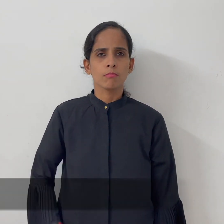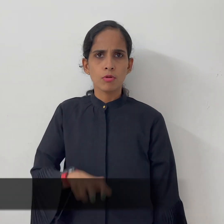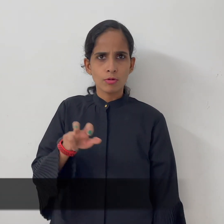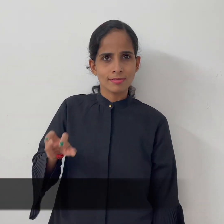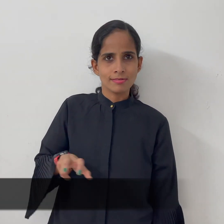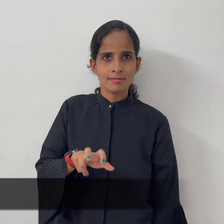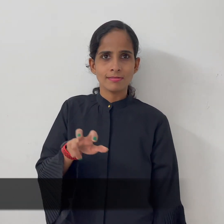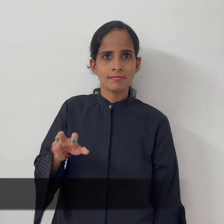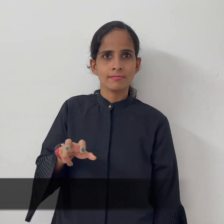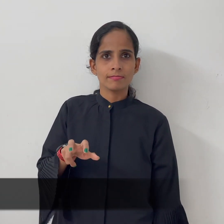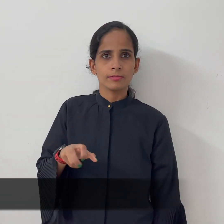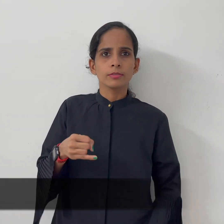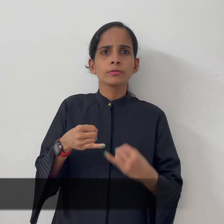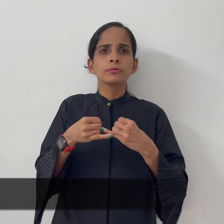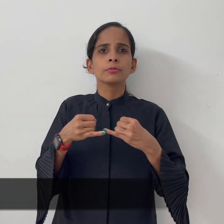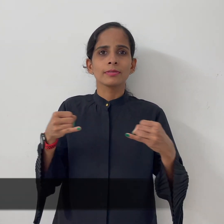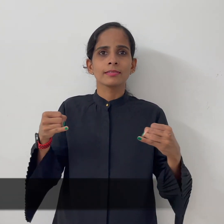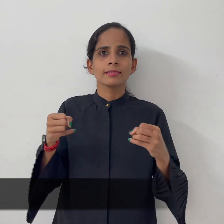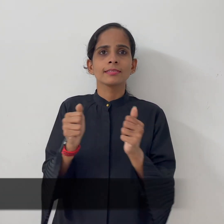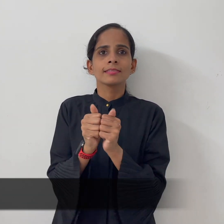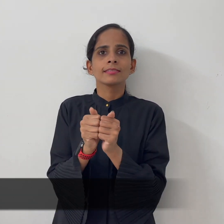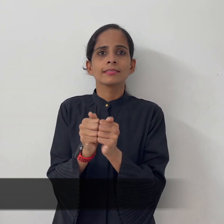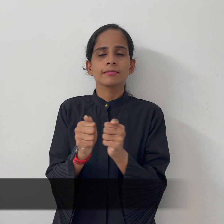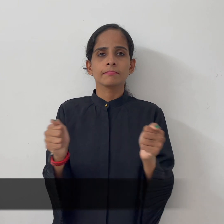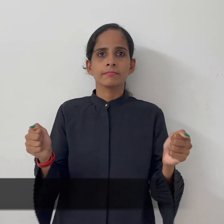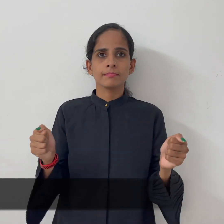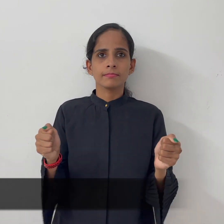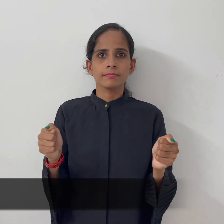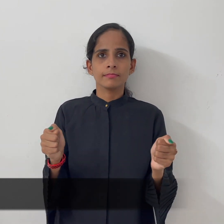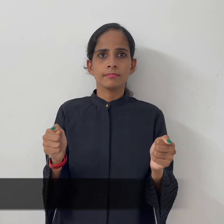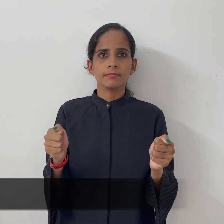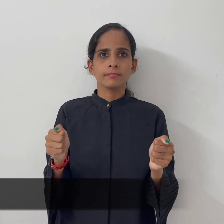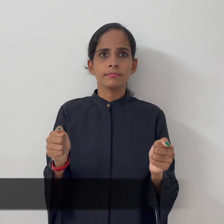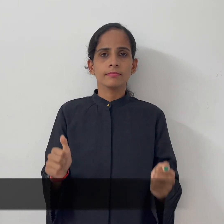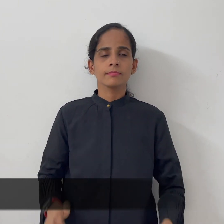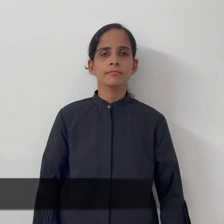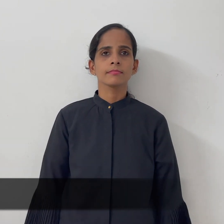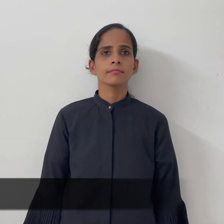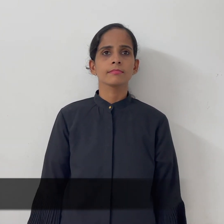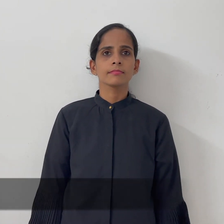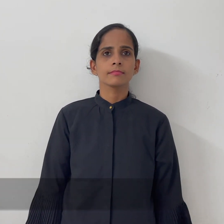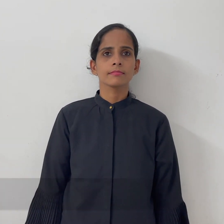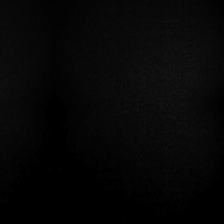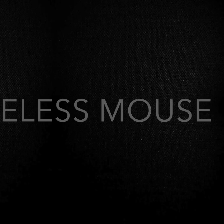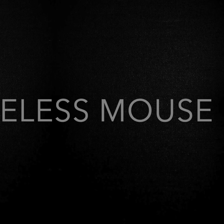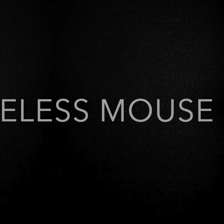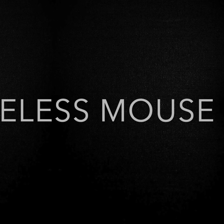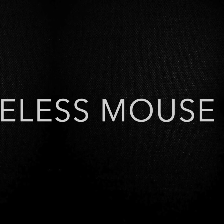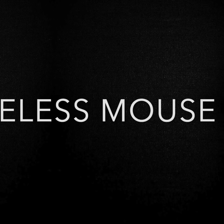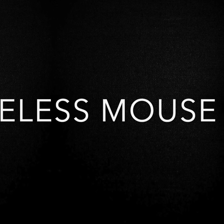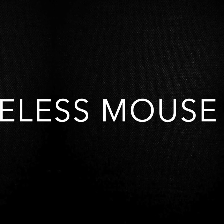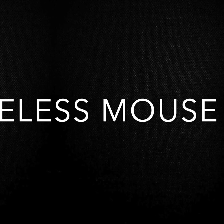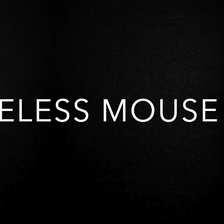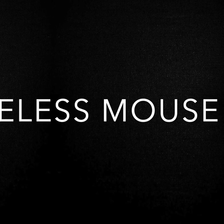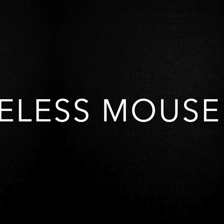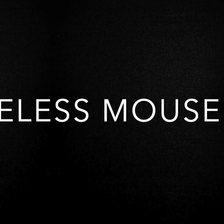wireless mouse mouse without a wire wireless mouse without